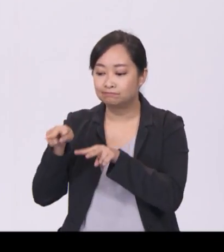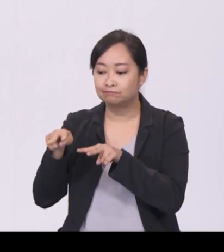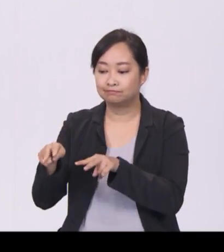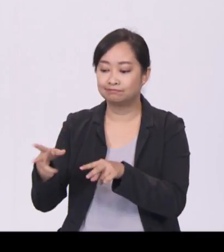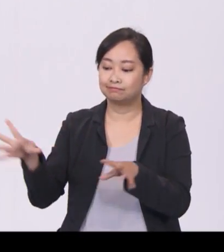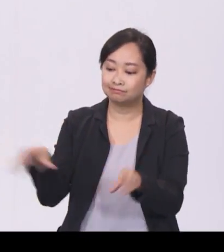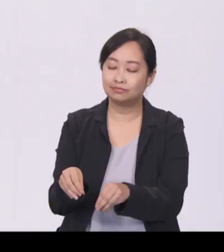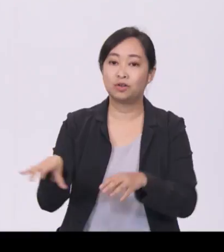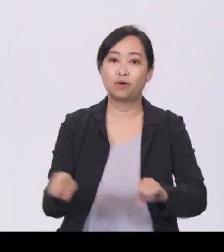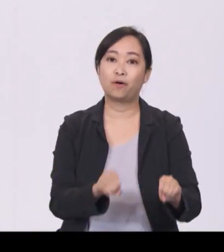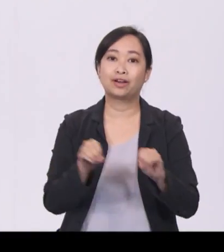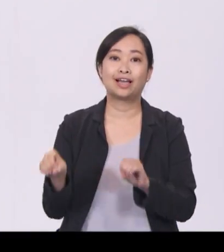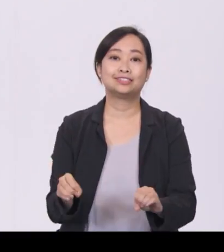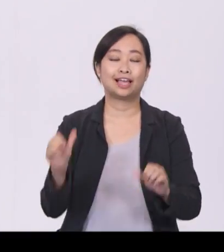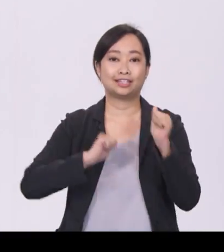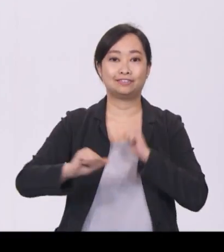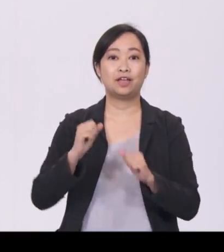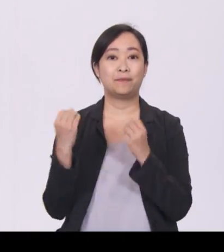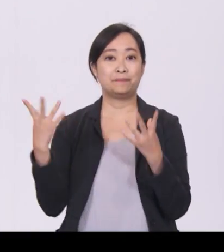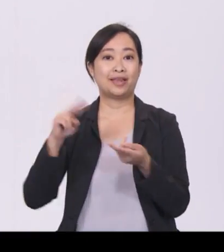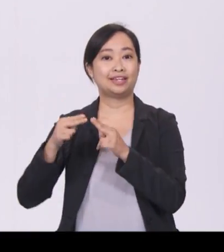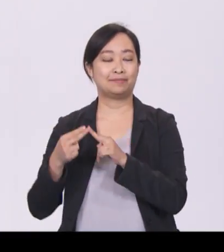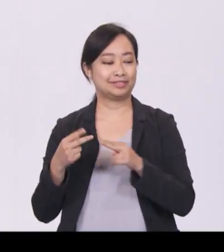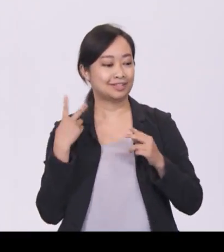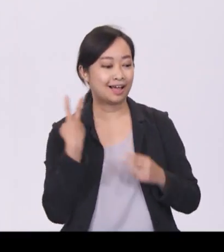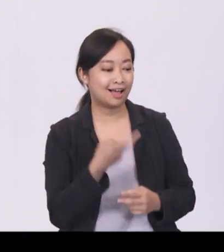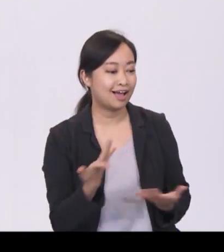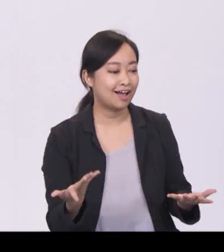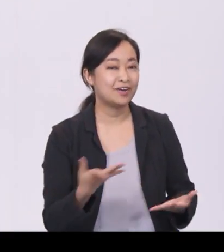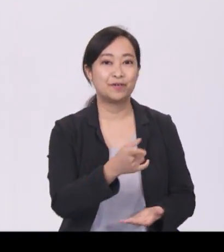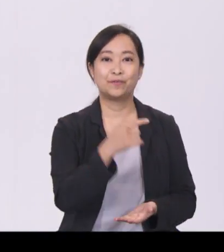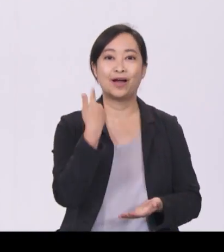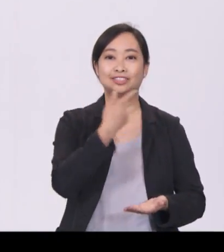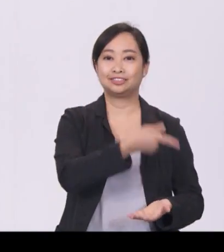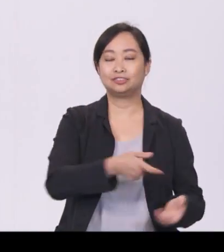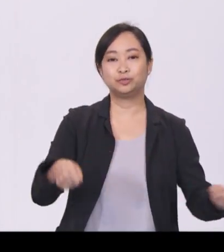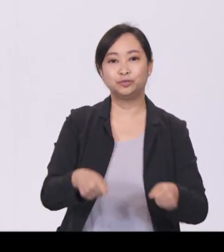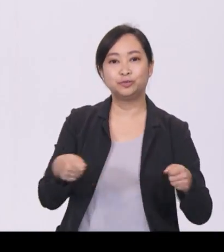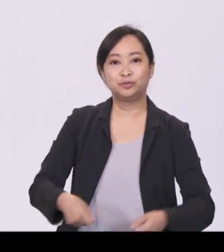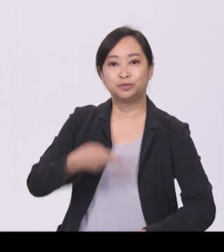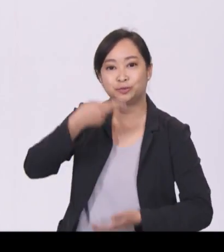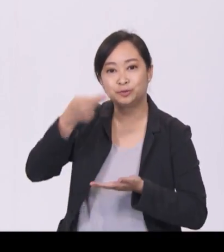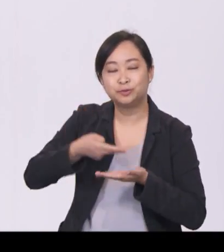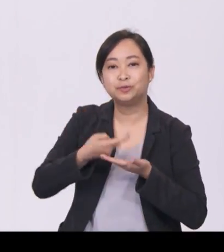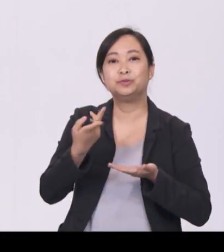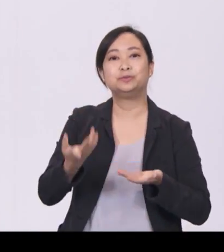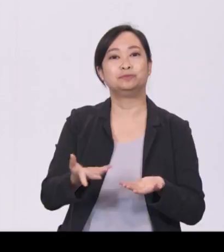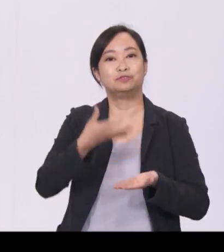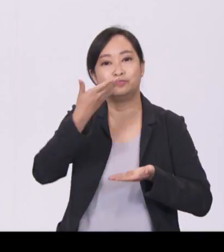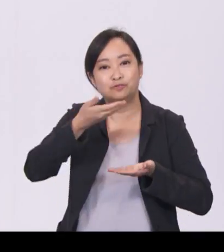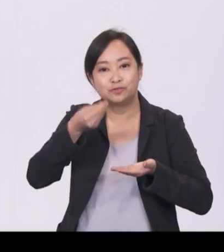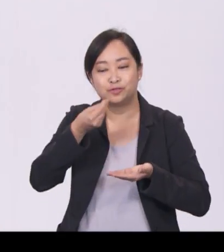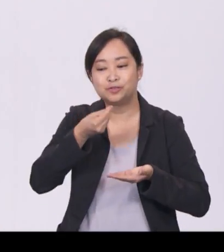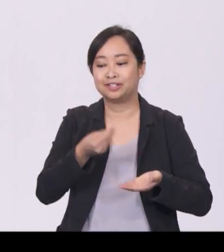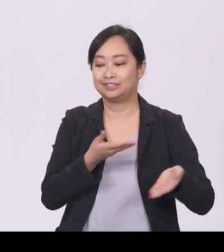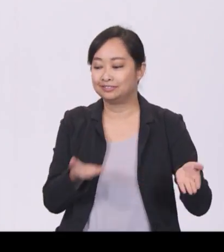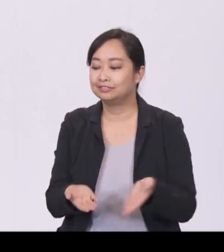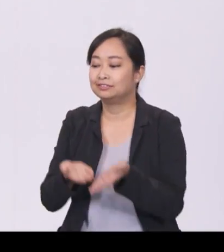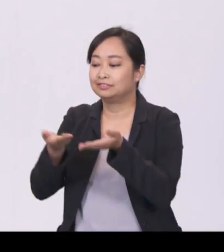Many of her neighbours look forward to the delicious home-cooked food she brings to the cosy corner at the HDB block.